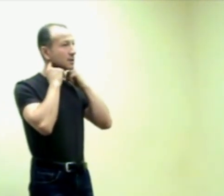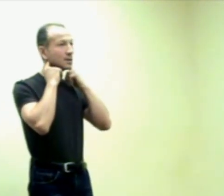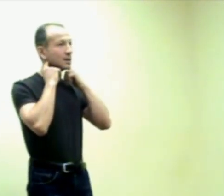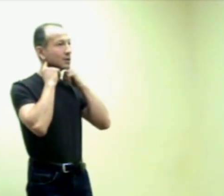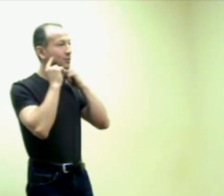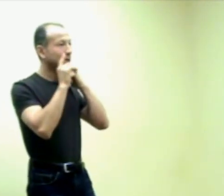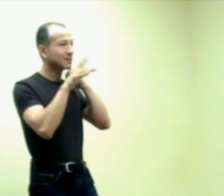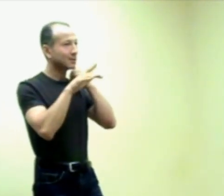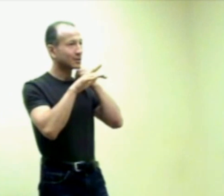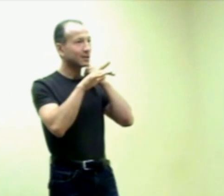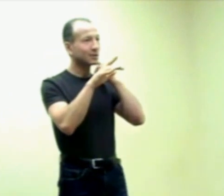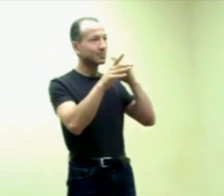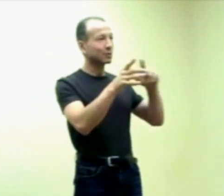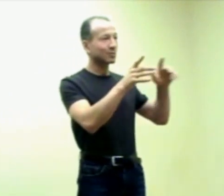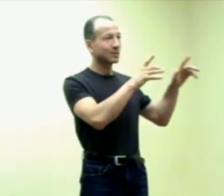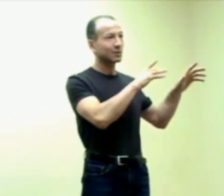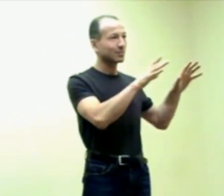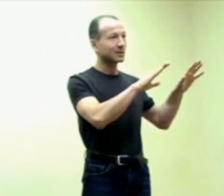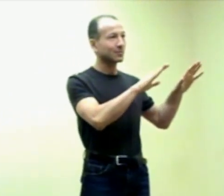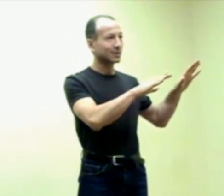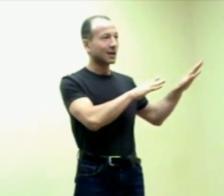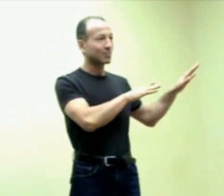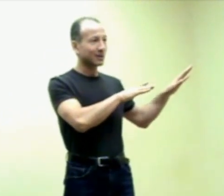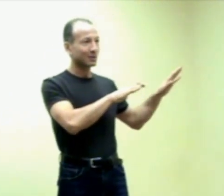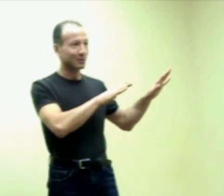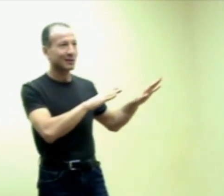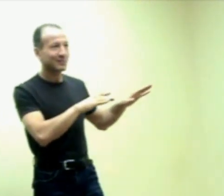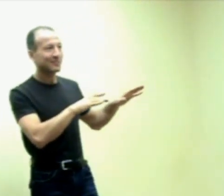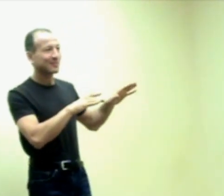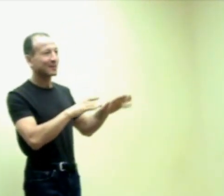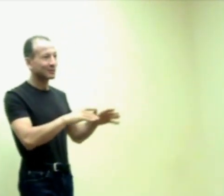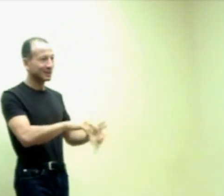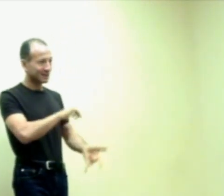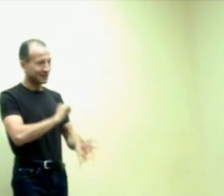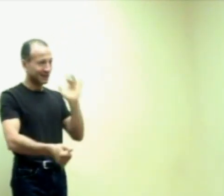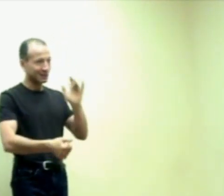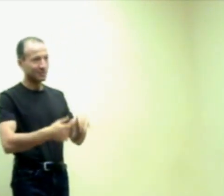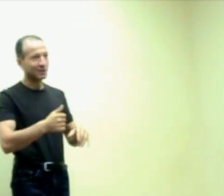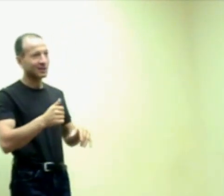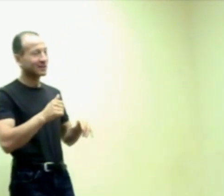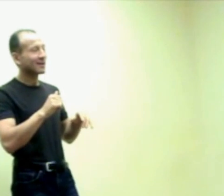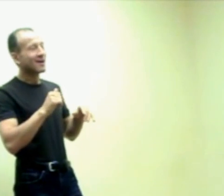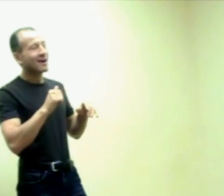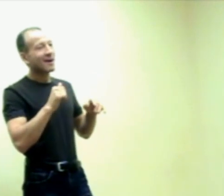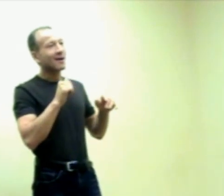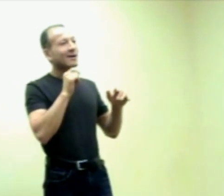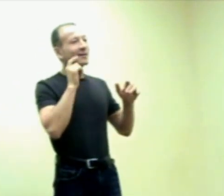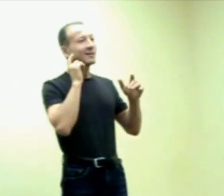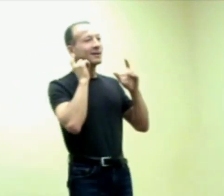okay? And not possibly, okay? Don't get me wrong with it. Don't mix them with the chiropractors, okay? Because, like, neck has to be adjusted. Then,